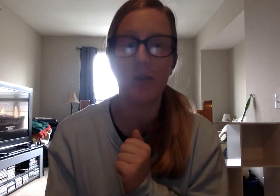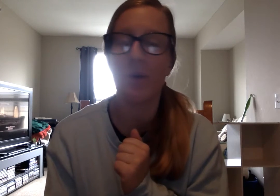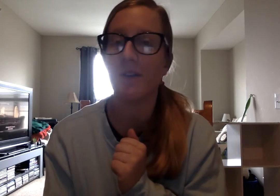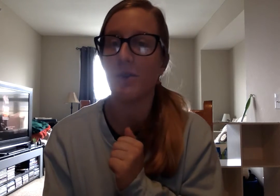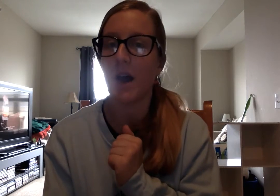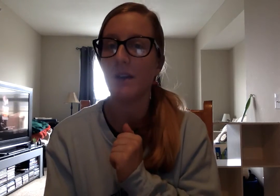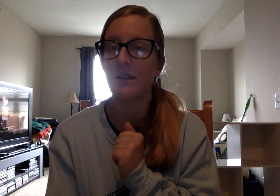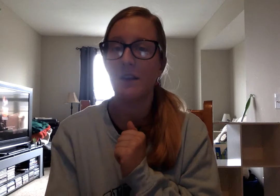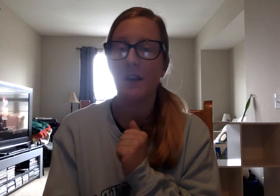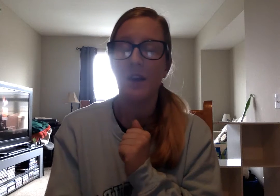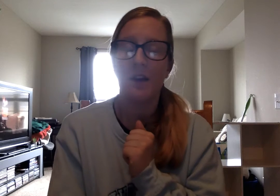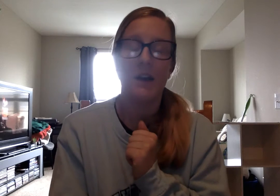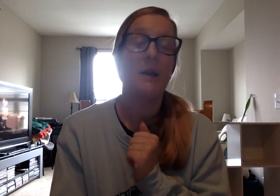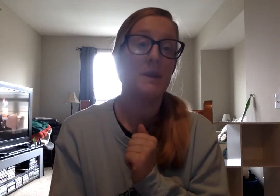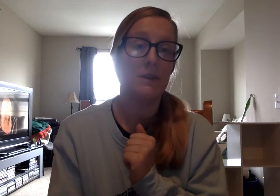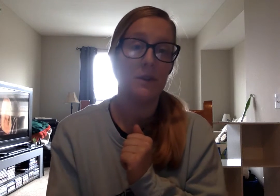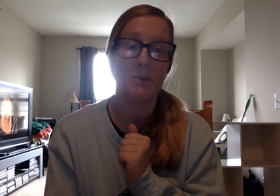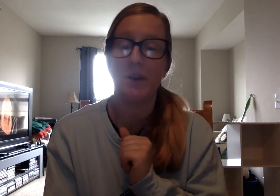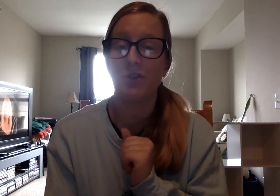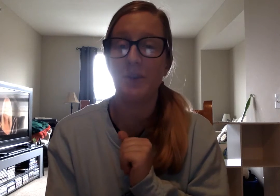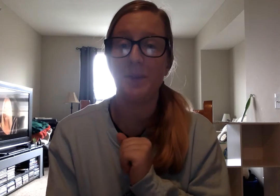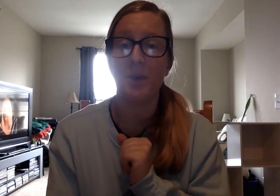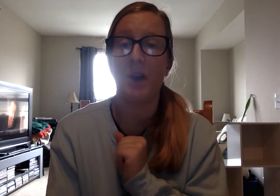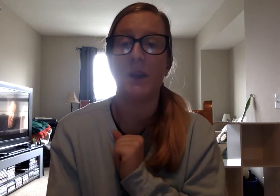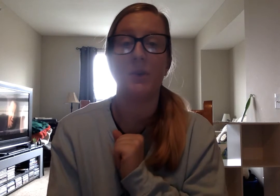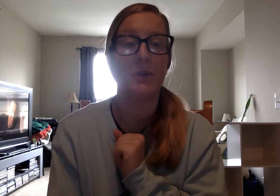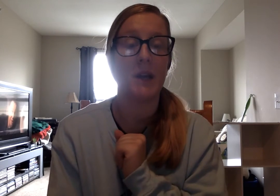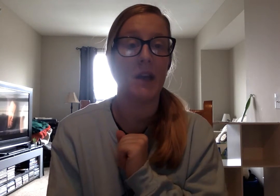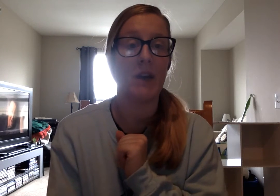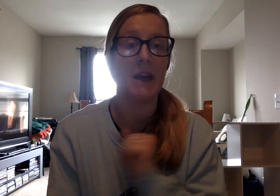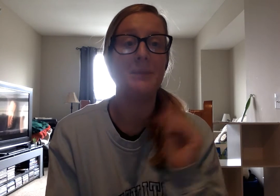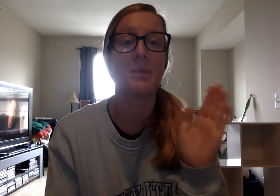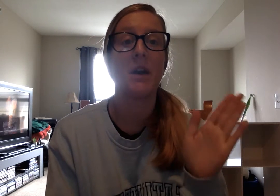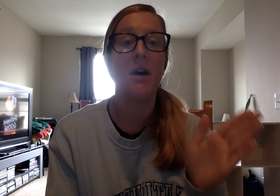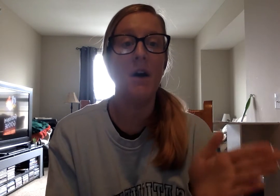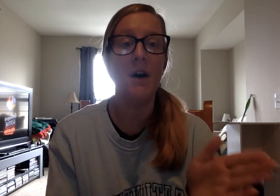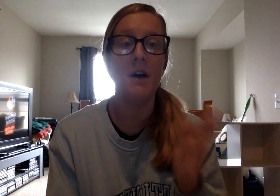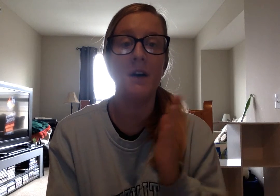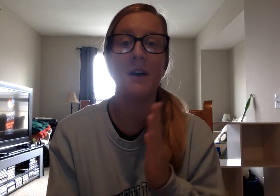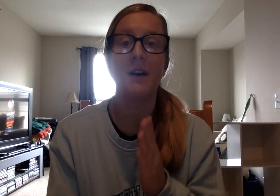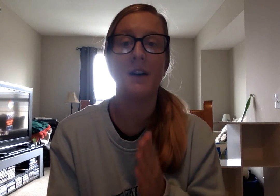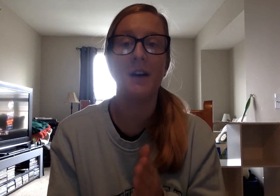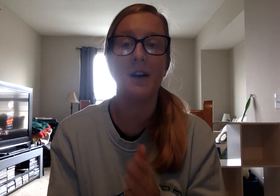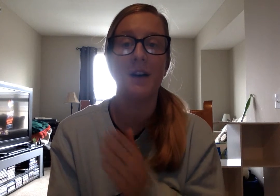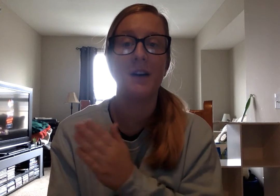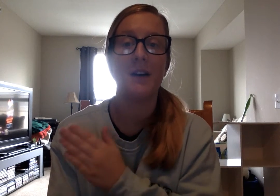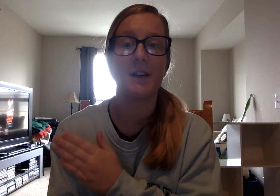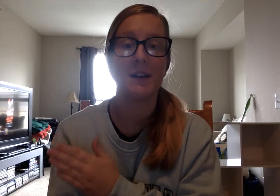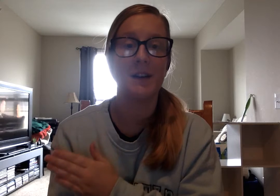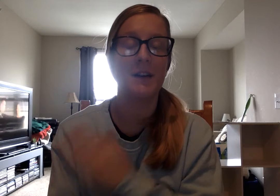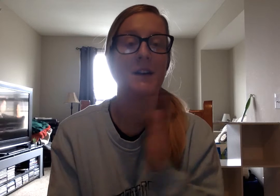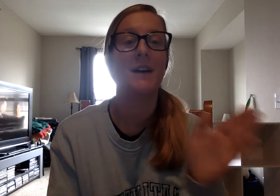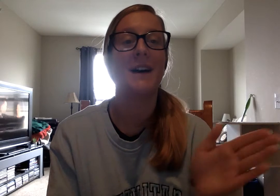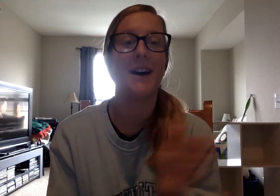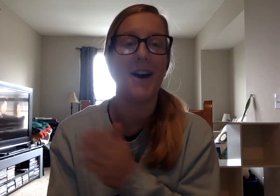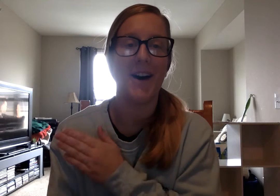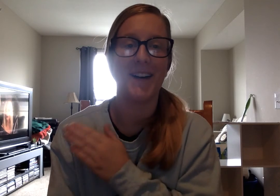every one of you guys. I miss you very much. Ready? We'll do it again. Ready? H-u-g. Hug.